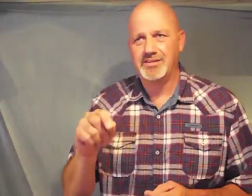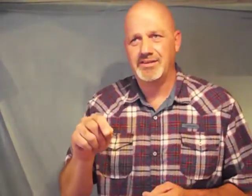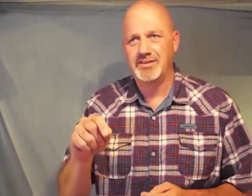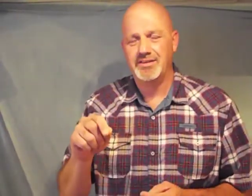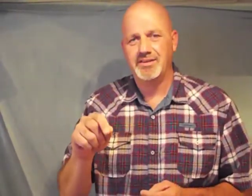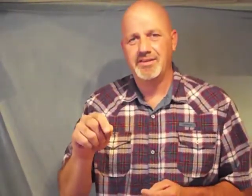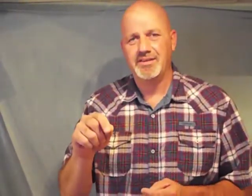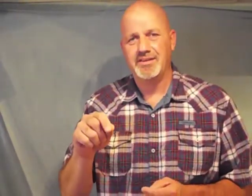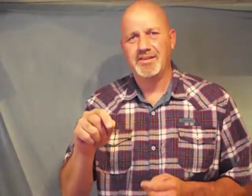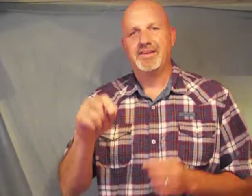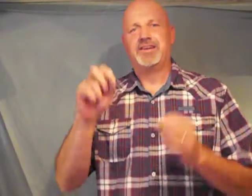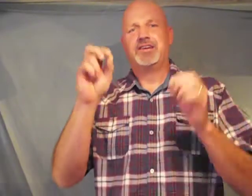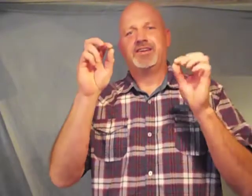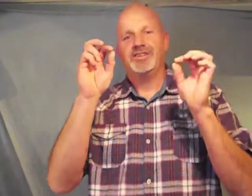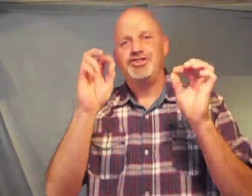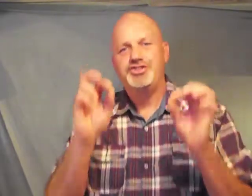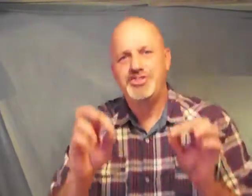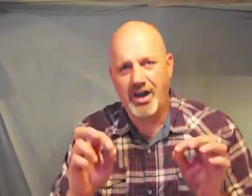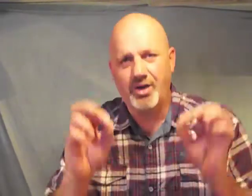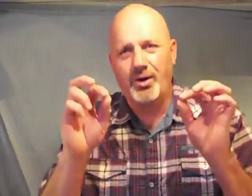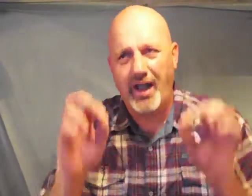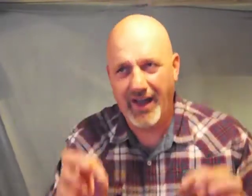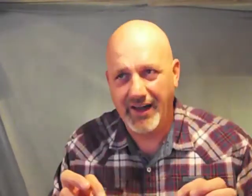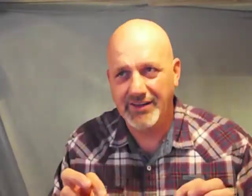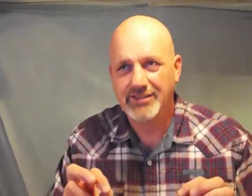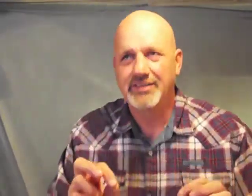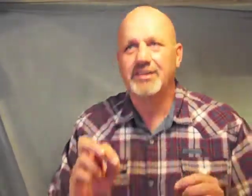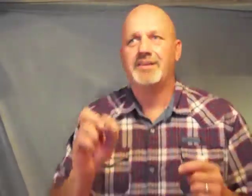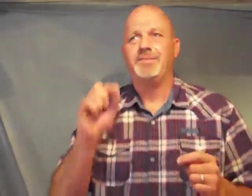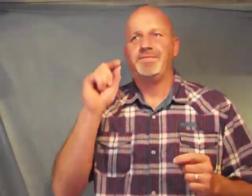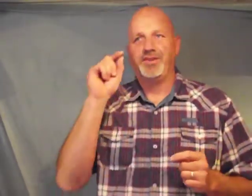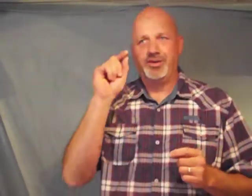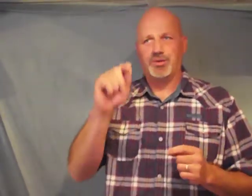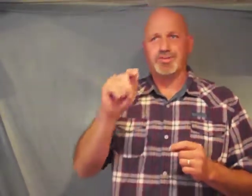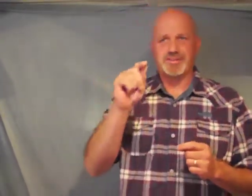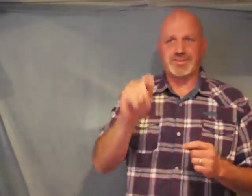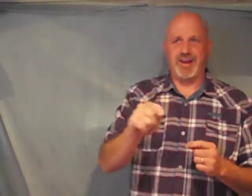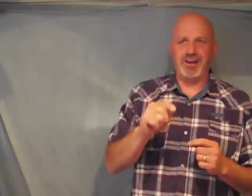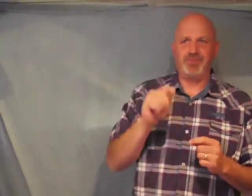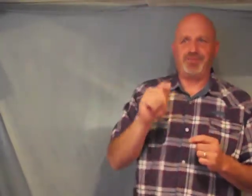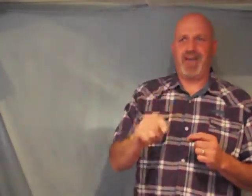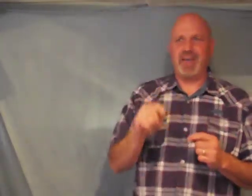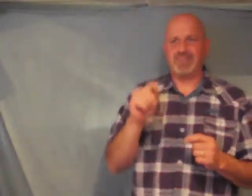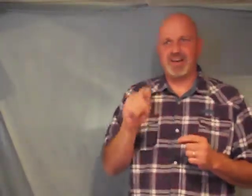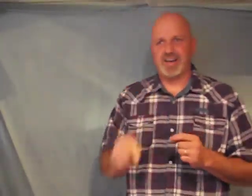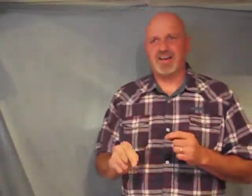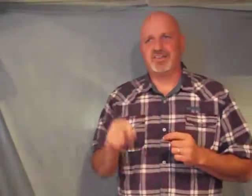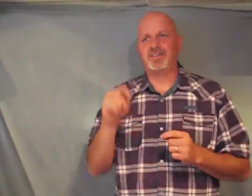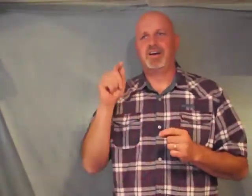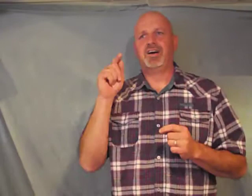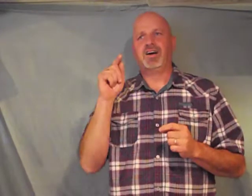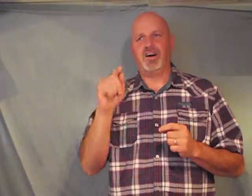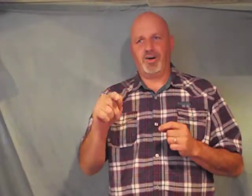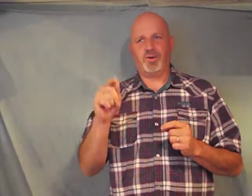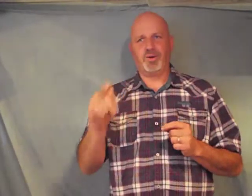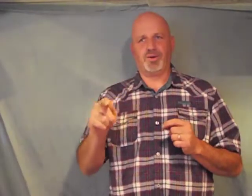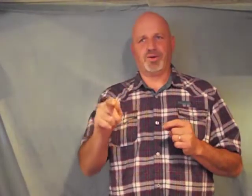show us your steadfast love O Lord